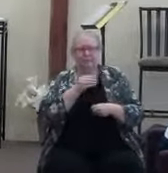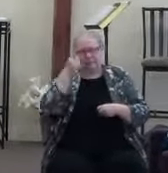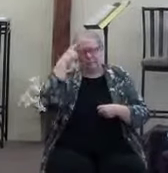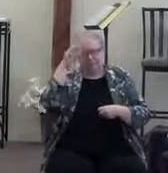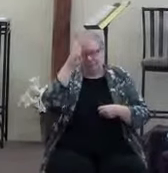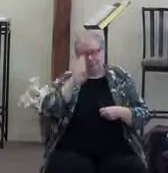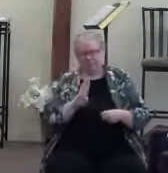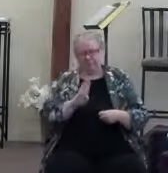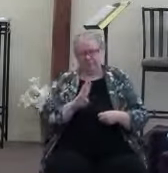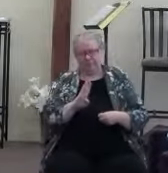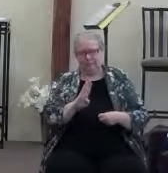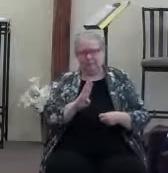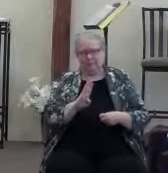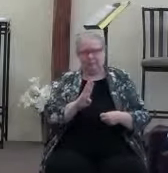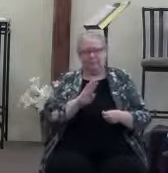all hold together.